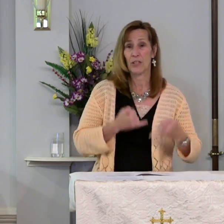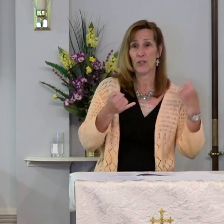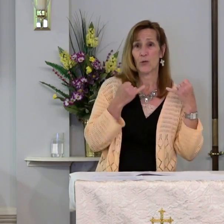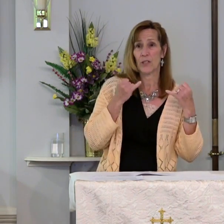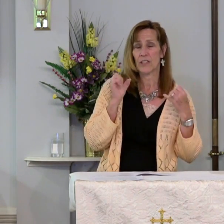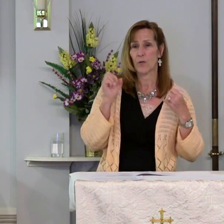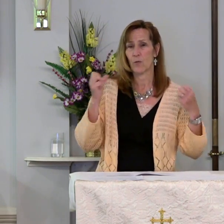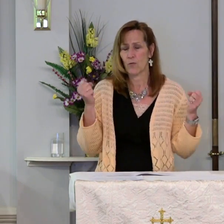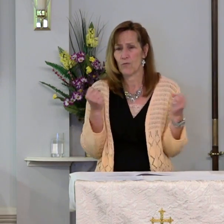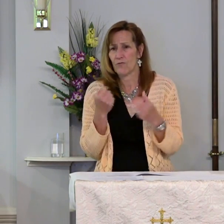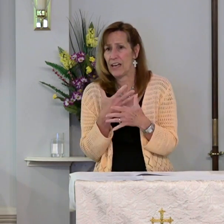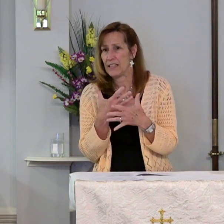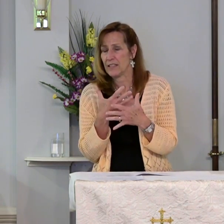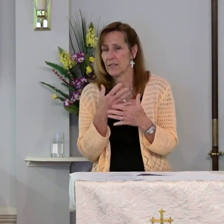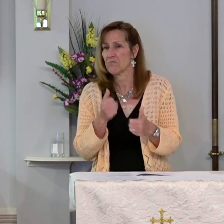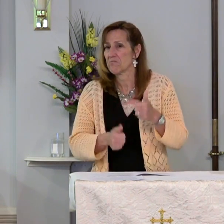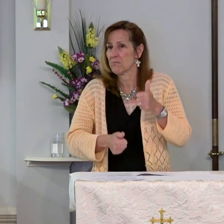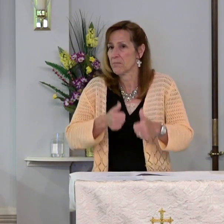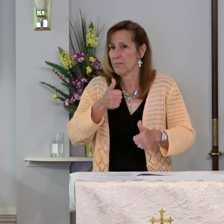be frightened?